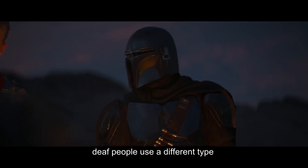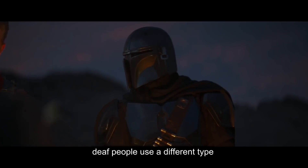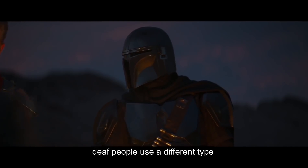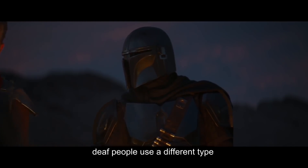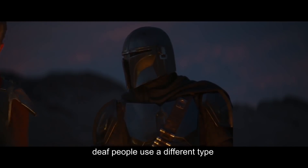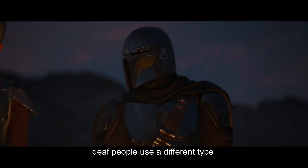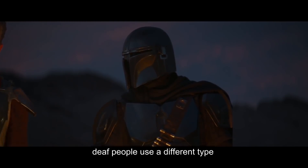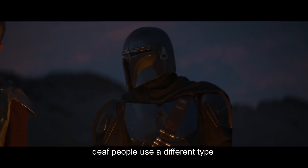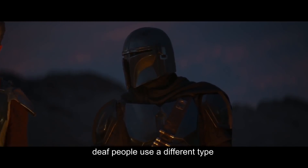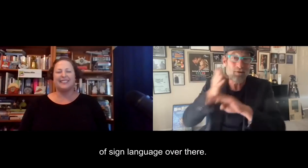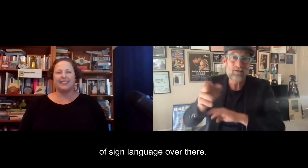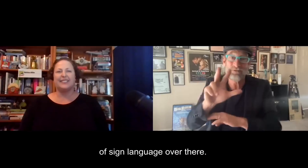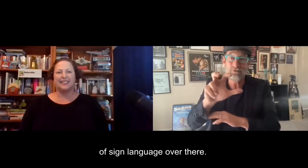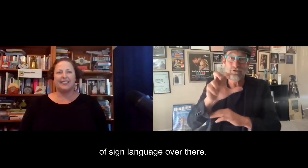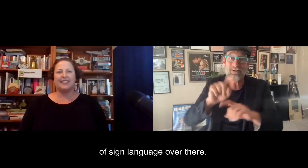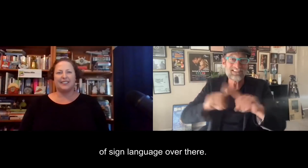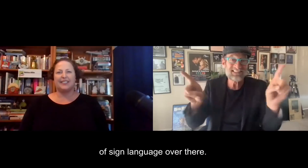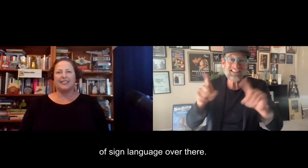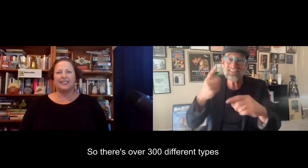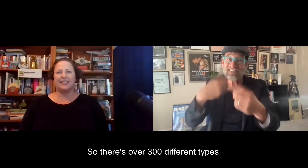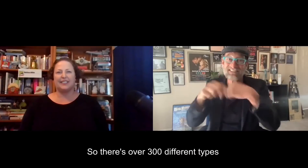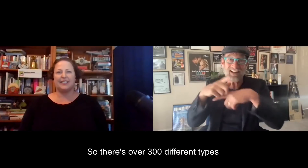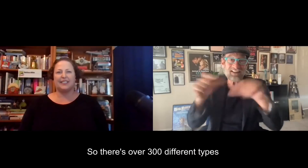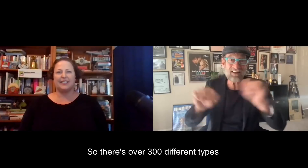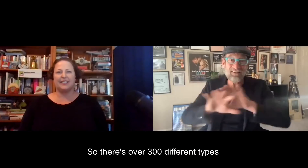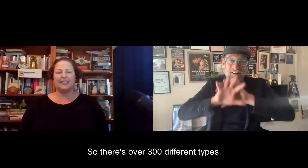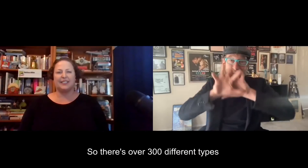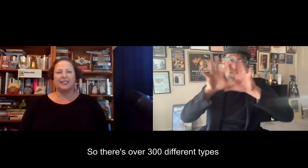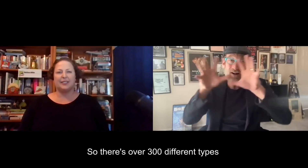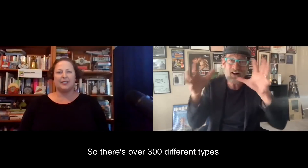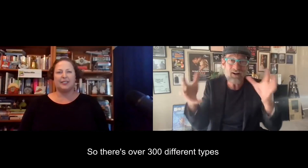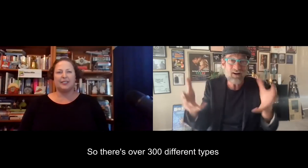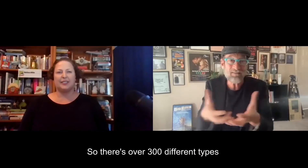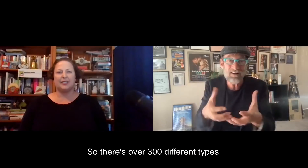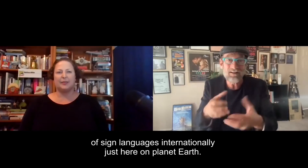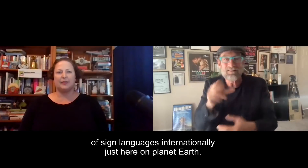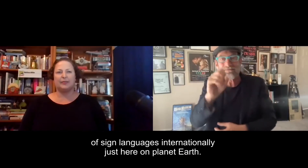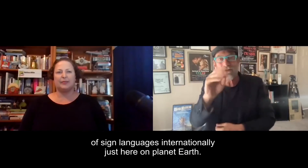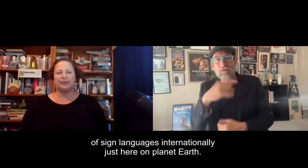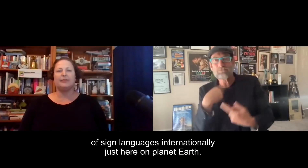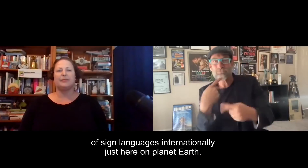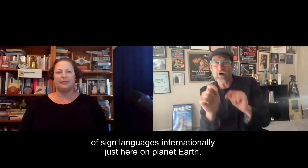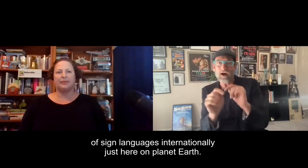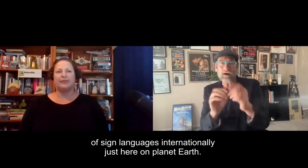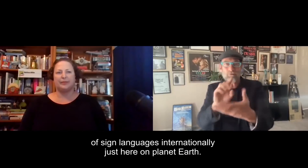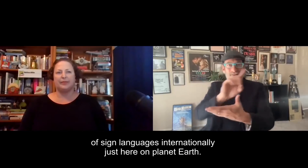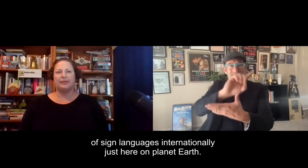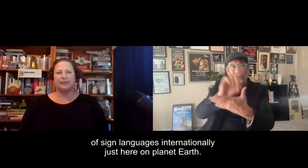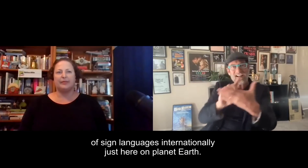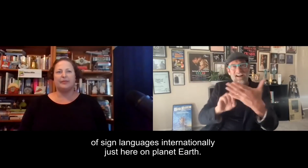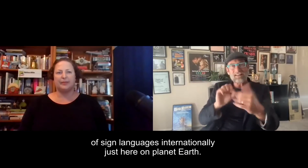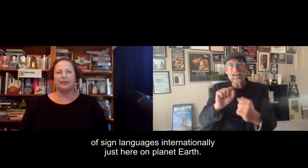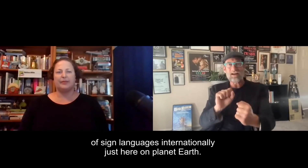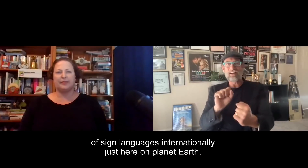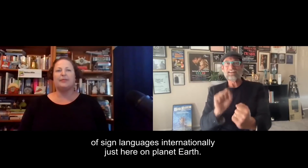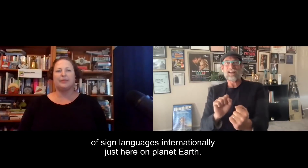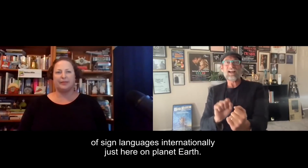people use a different type of sign language over there. So there's over 300 different types of sign languages internationally just here on planet Earth.